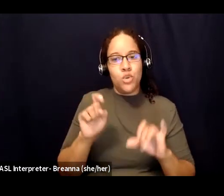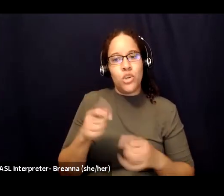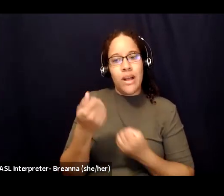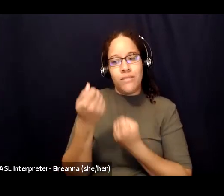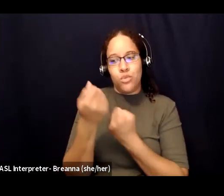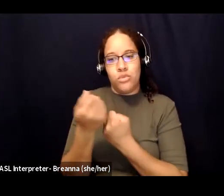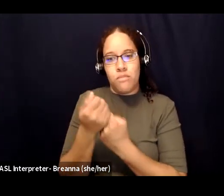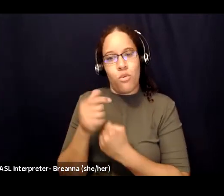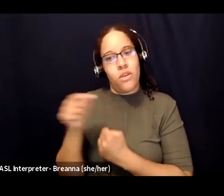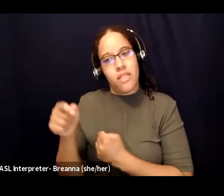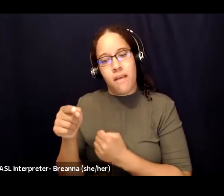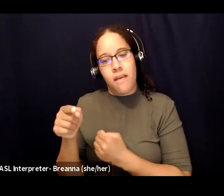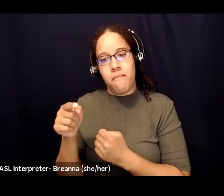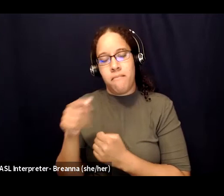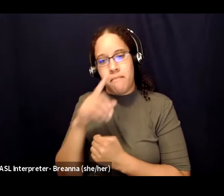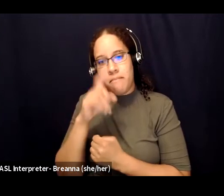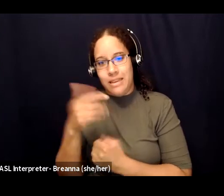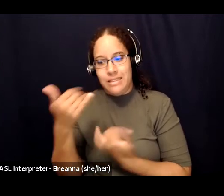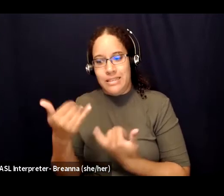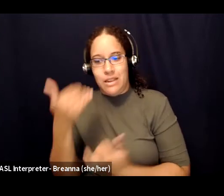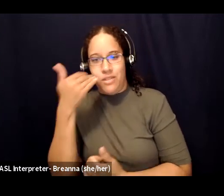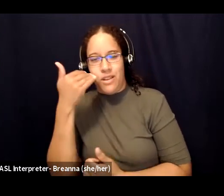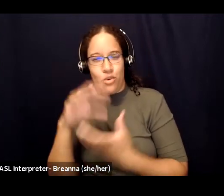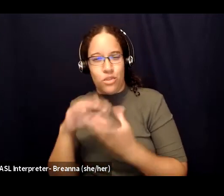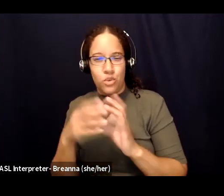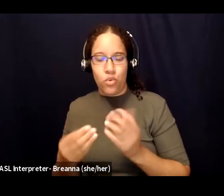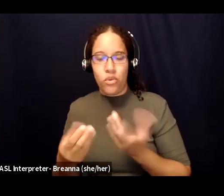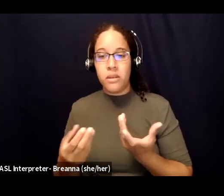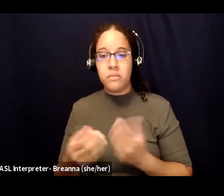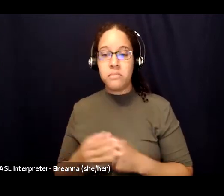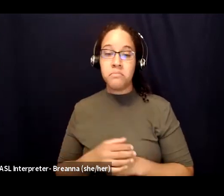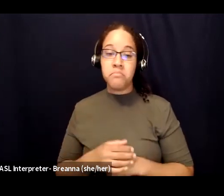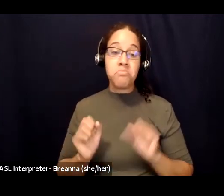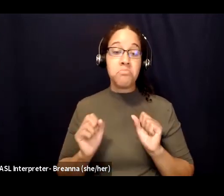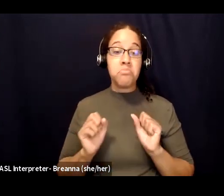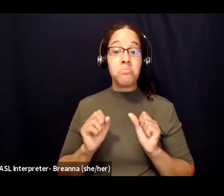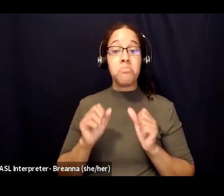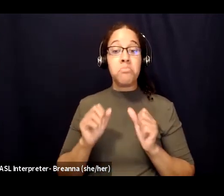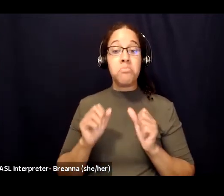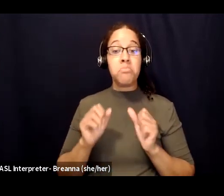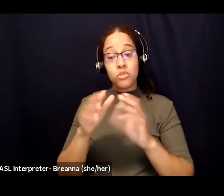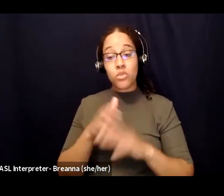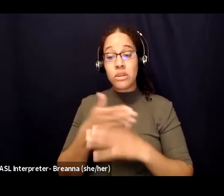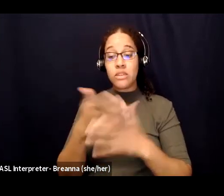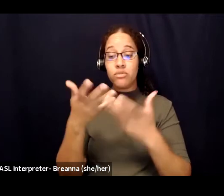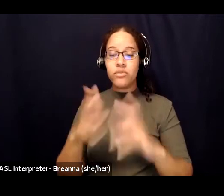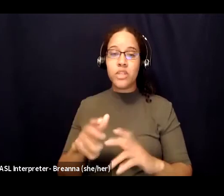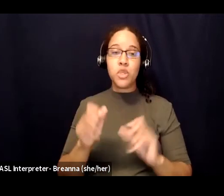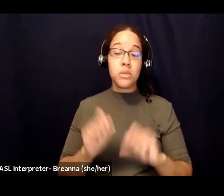um maybe you express curiosity and say how do you feel after hearing this um and maybe if you have certain curiosities